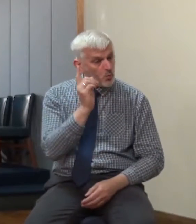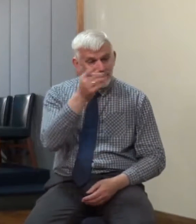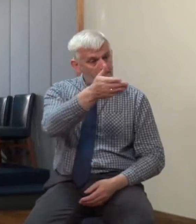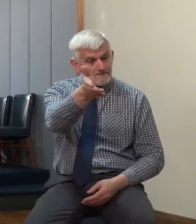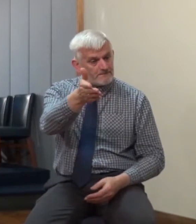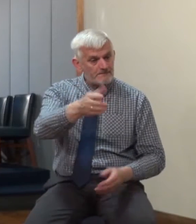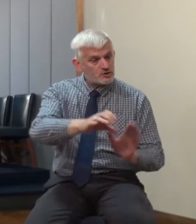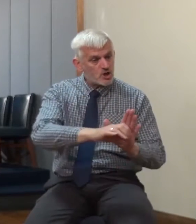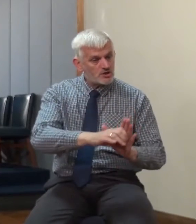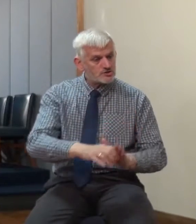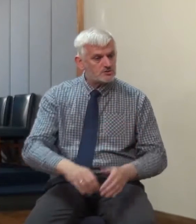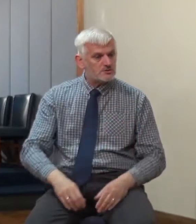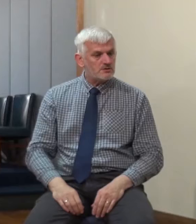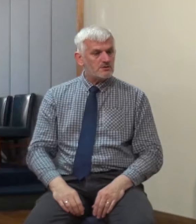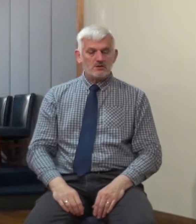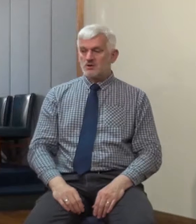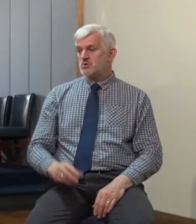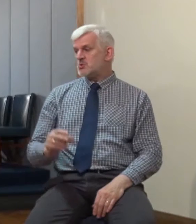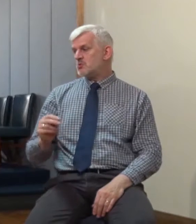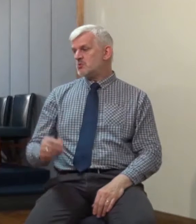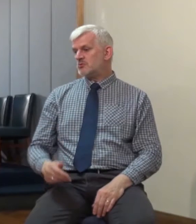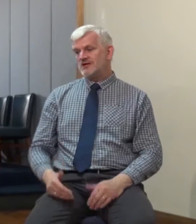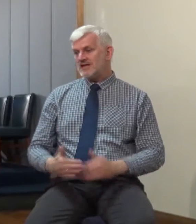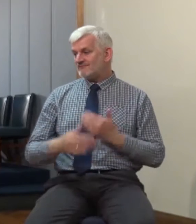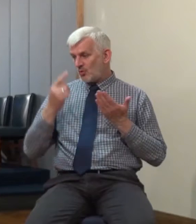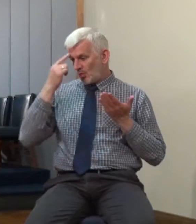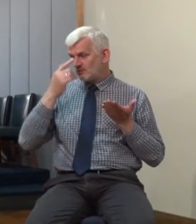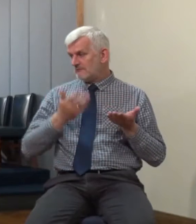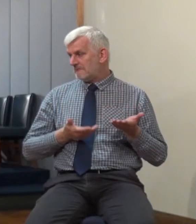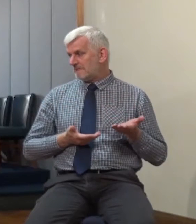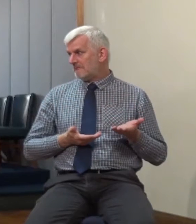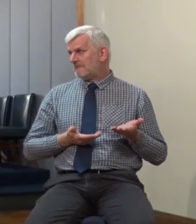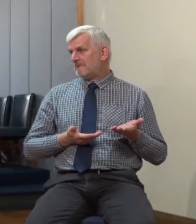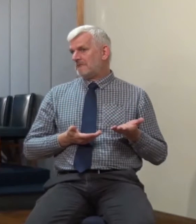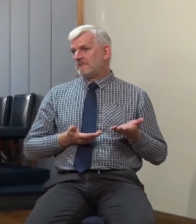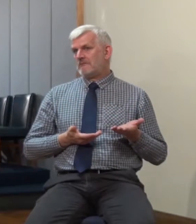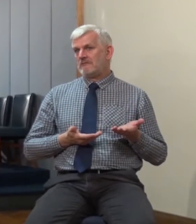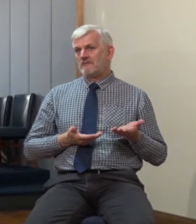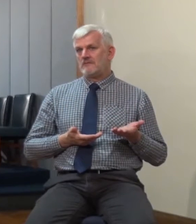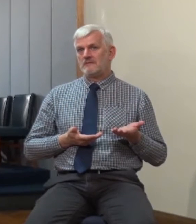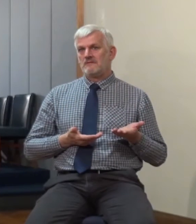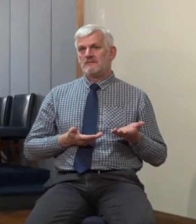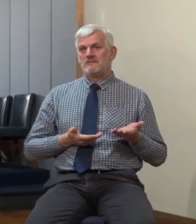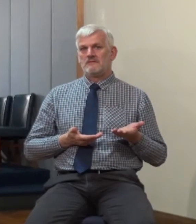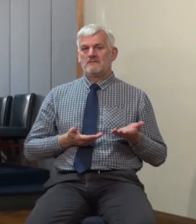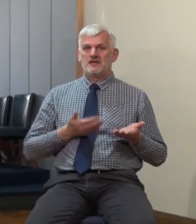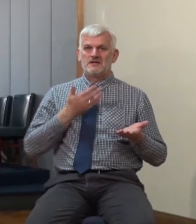dangers? And no, Edmonton had never touched this area. And I've heard approaches like that only a few years